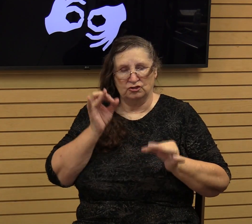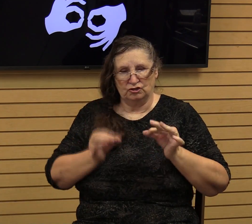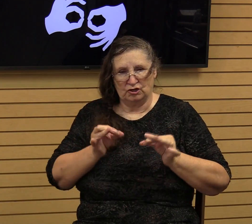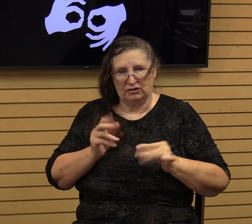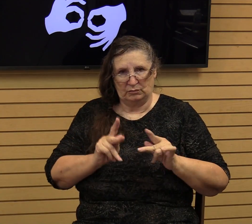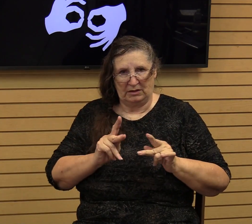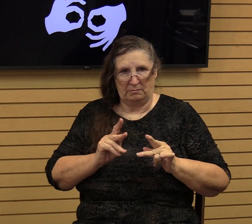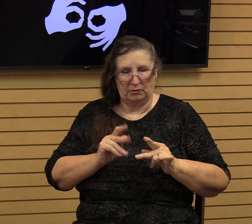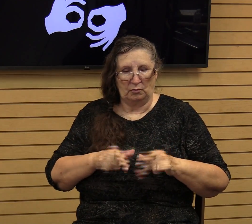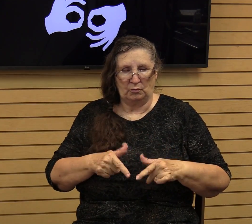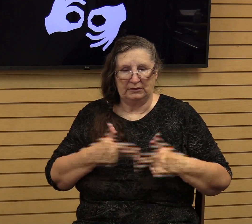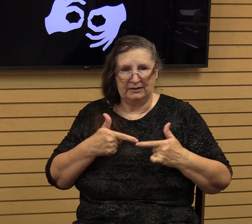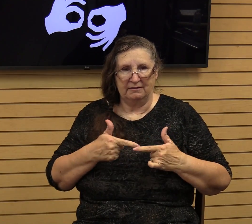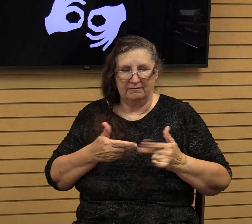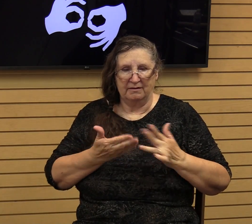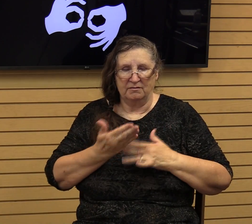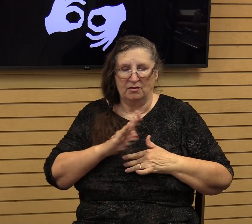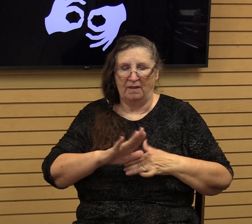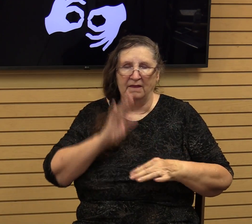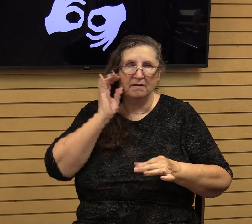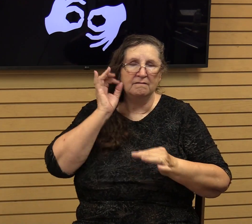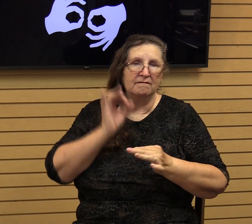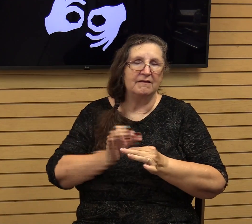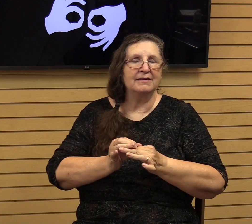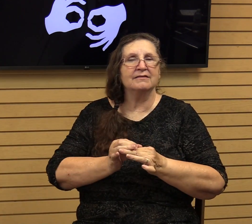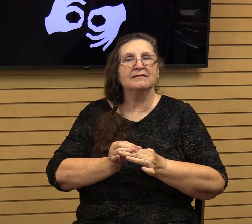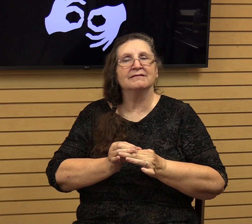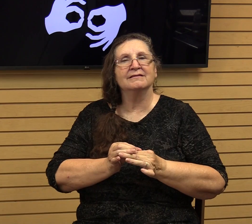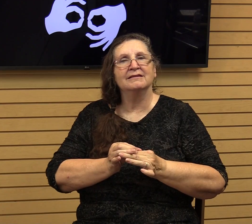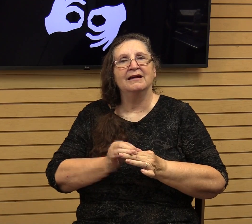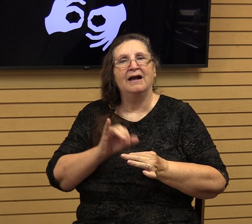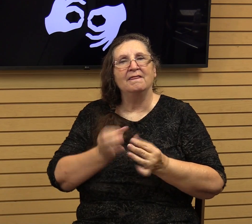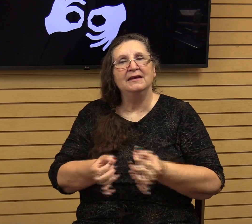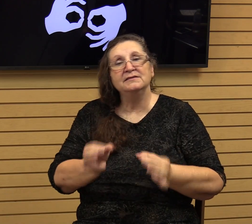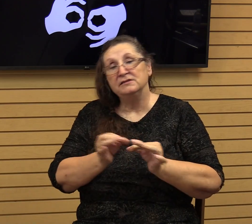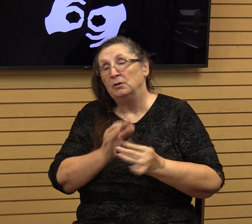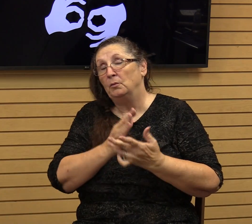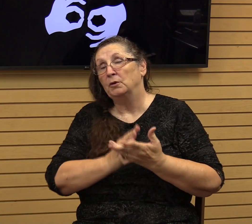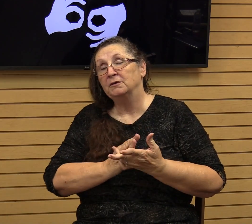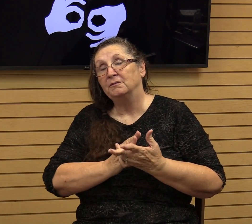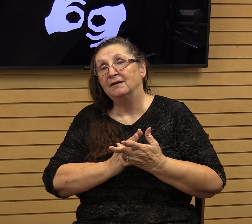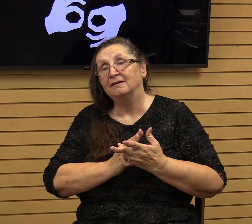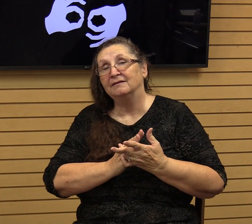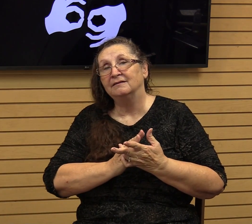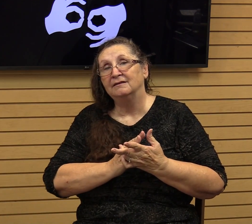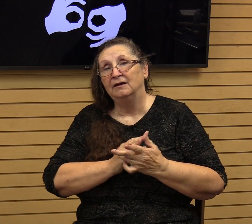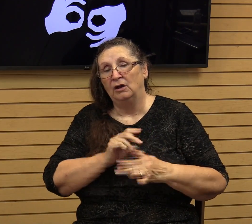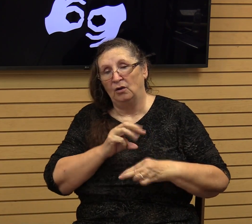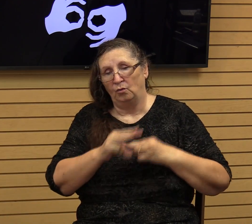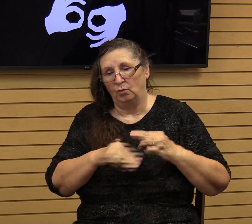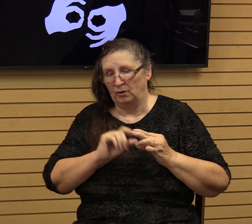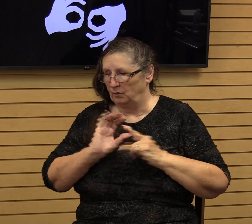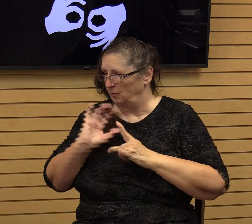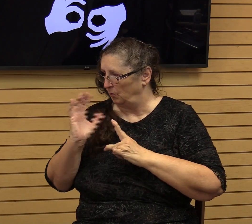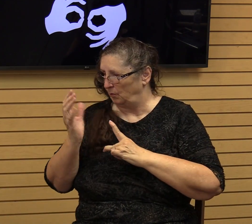by his faith. You see, that's the key. When the world around you seems to be crumbling,